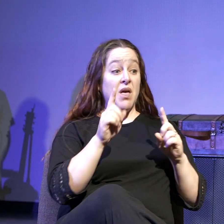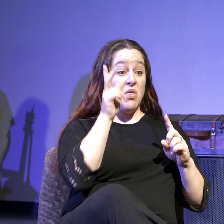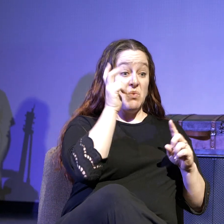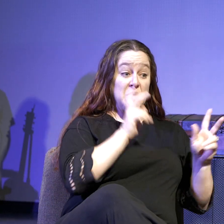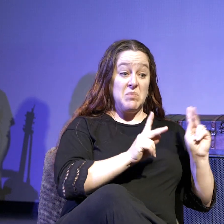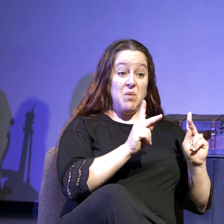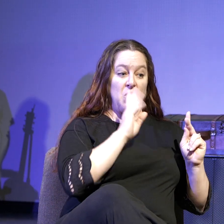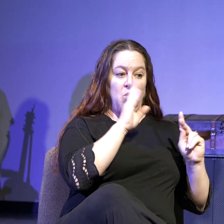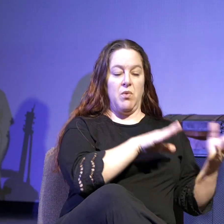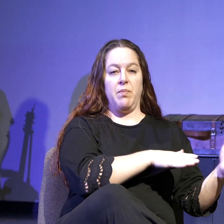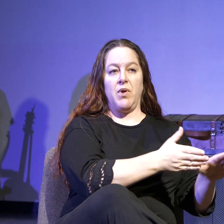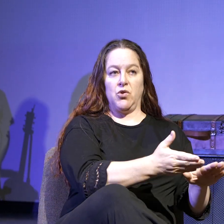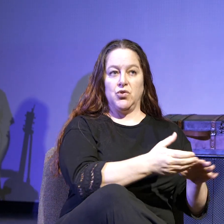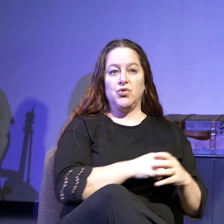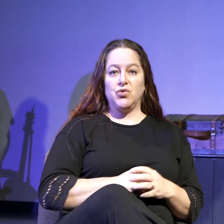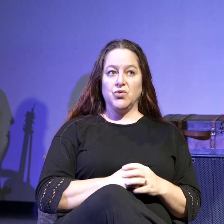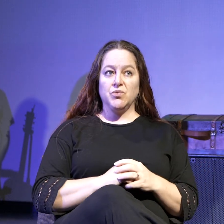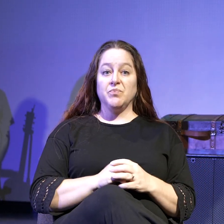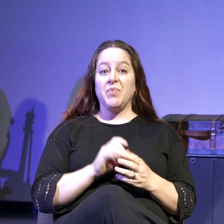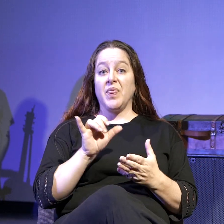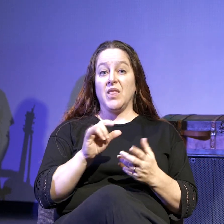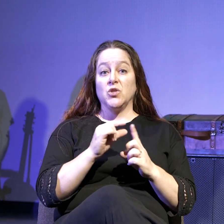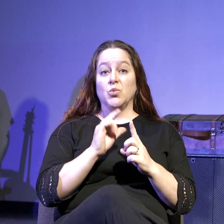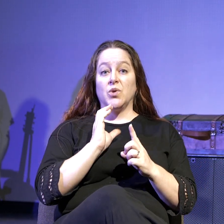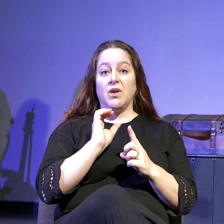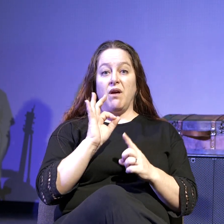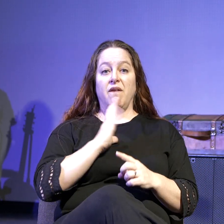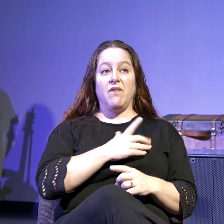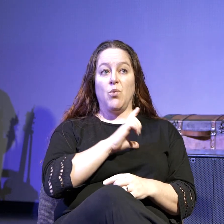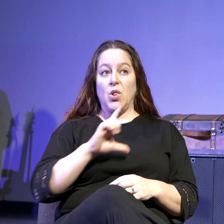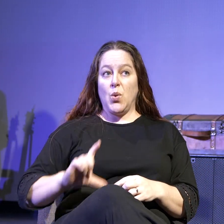will perish. From the words of our Lord.